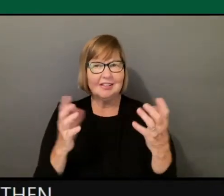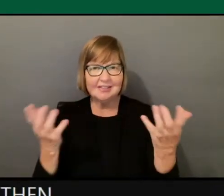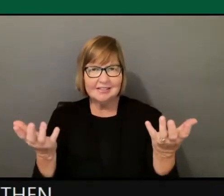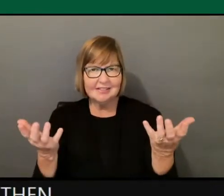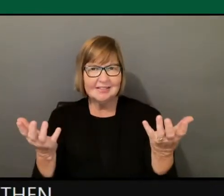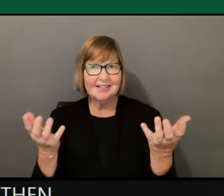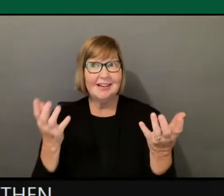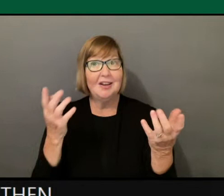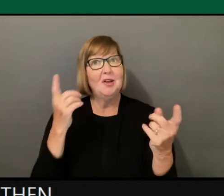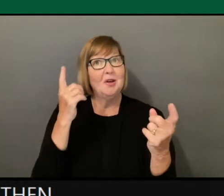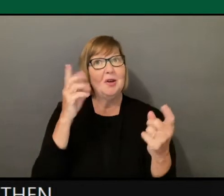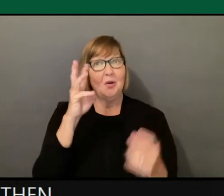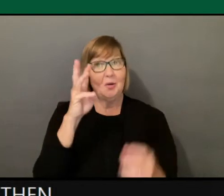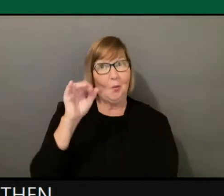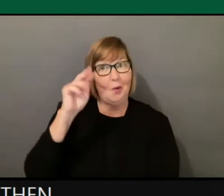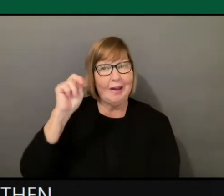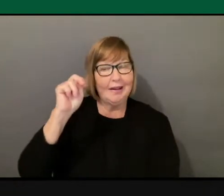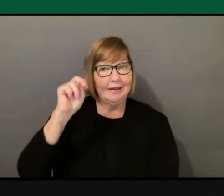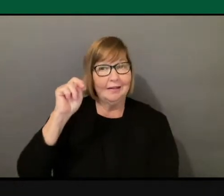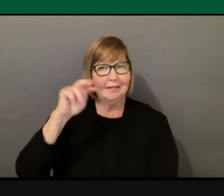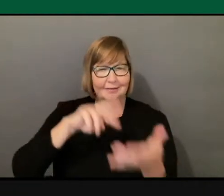will be meaningless.